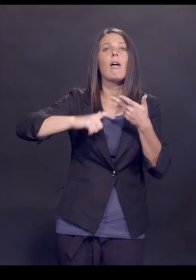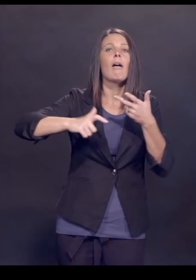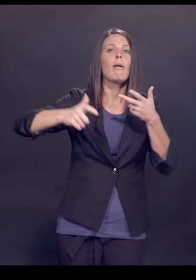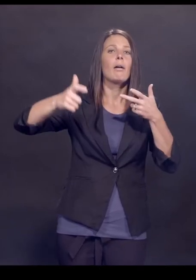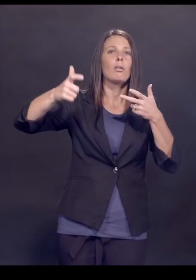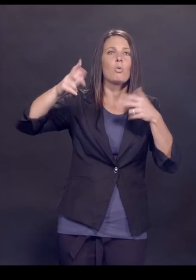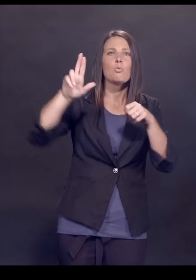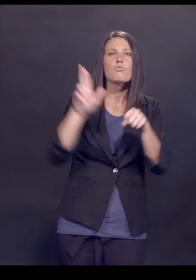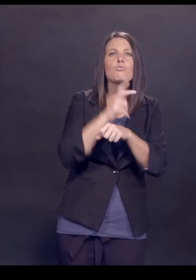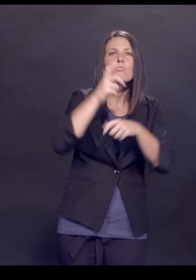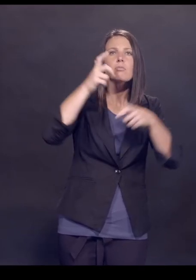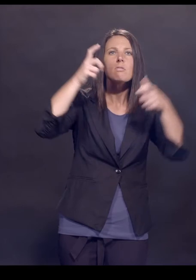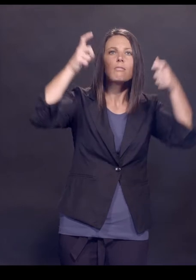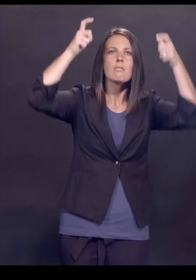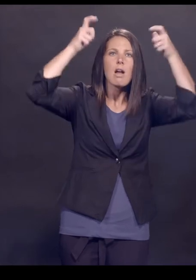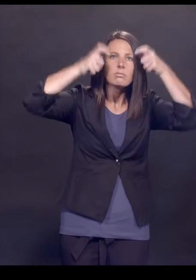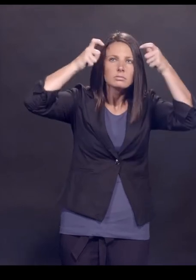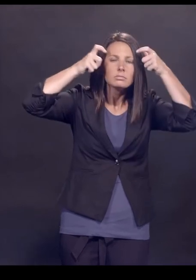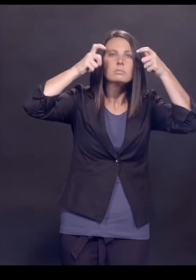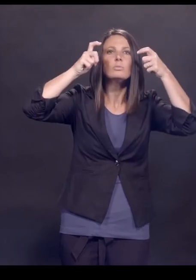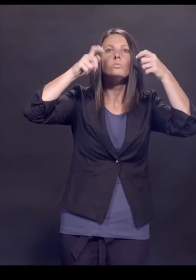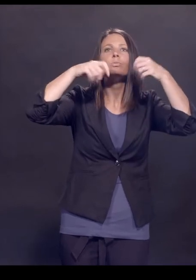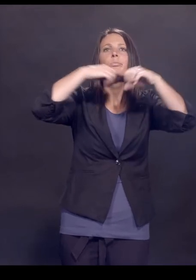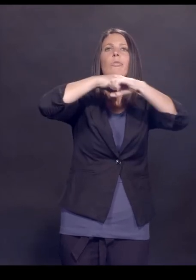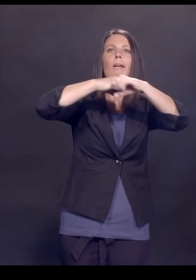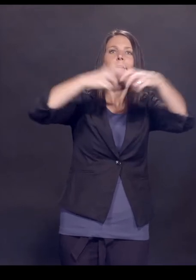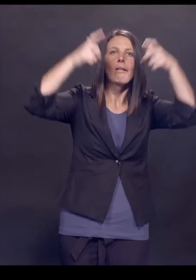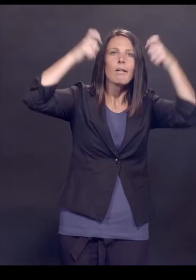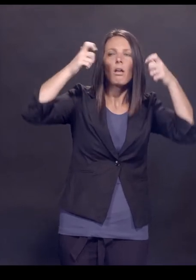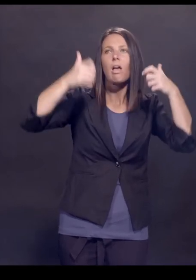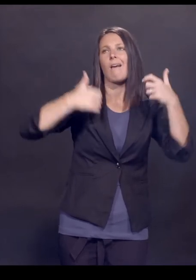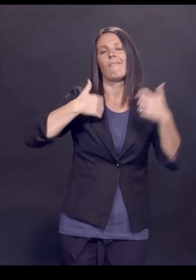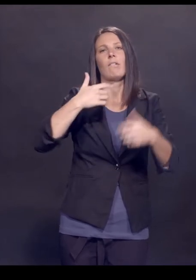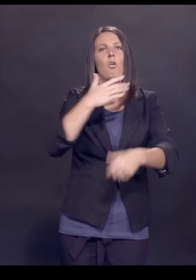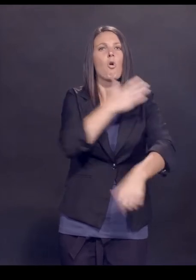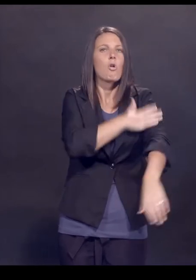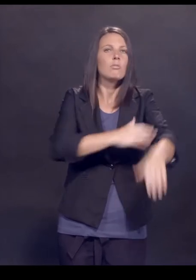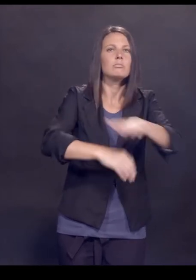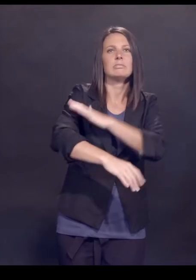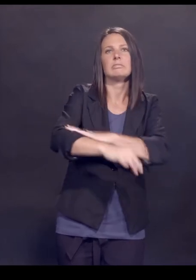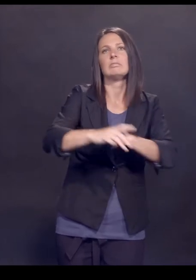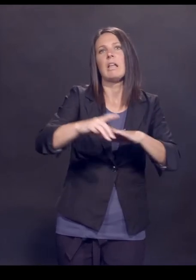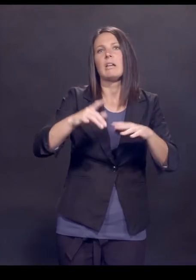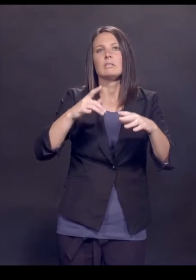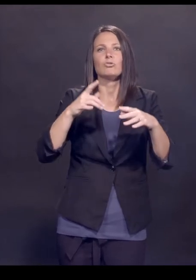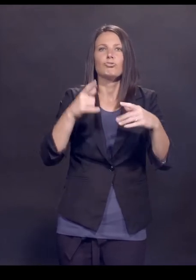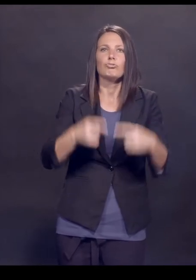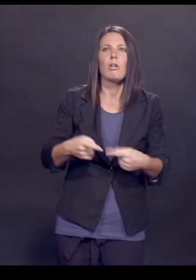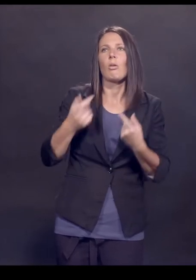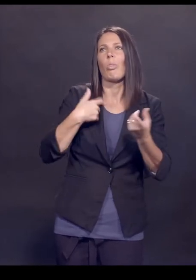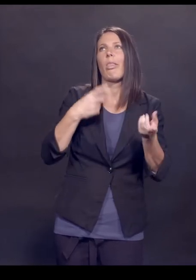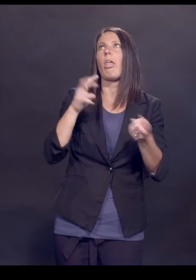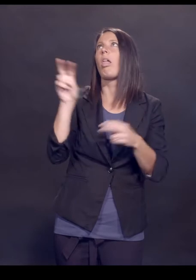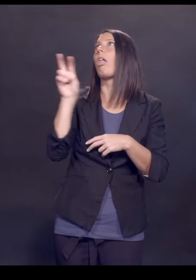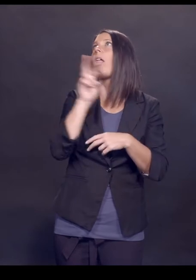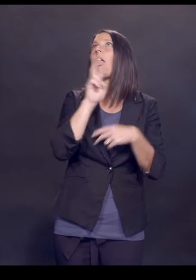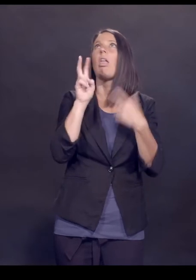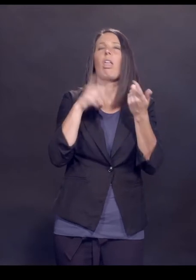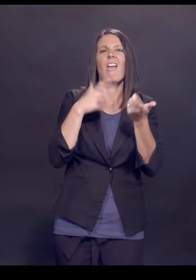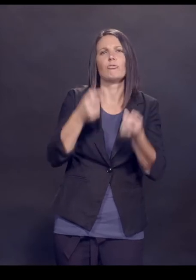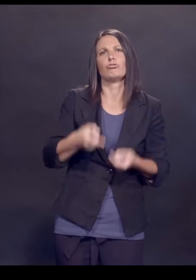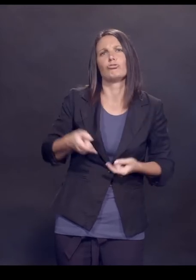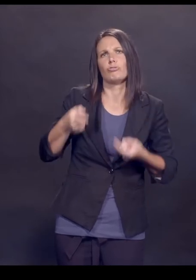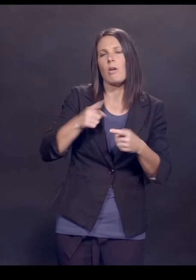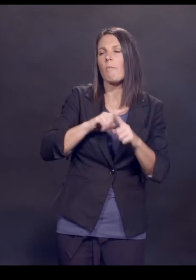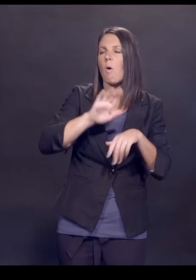on, they had sort of withered arms and legs. They were staring vacantly up into the sky. And all the parents